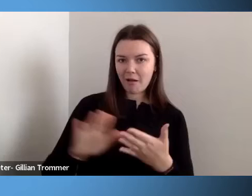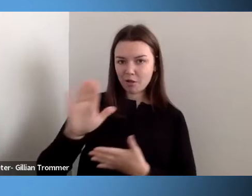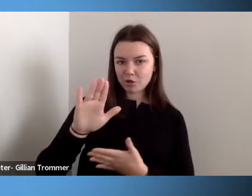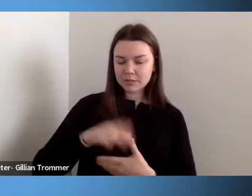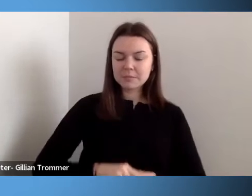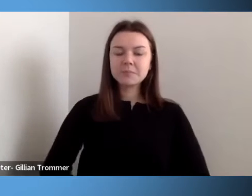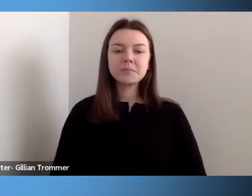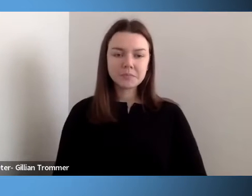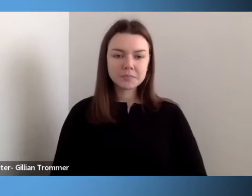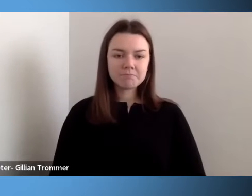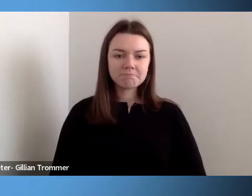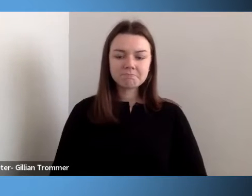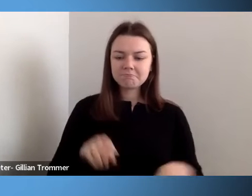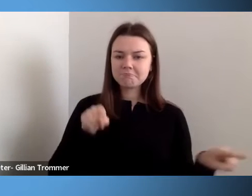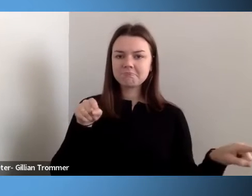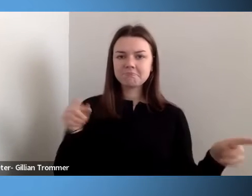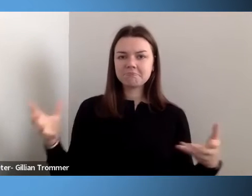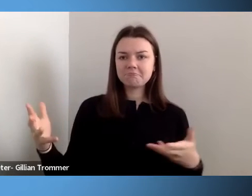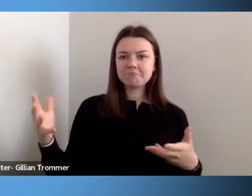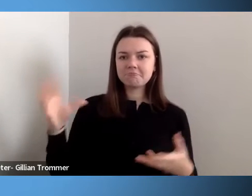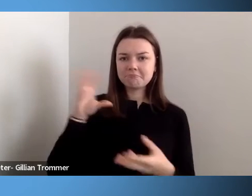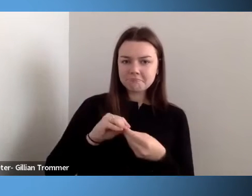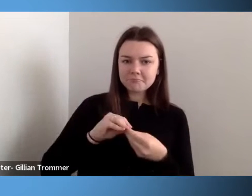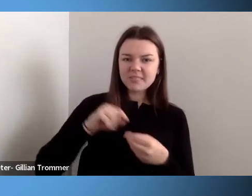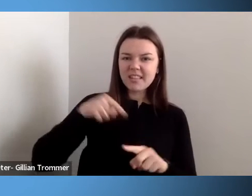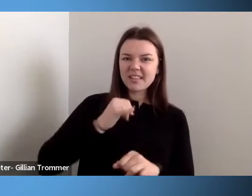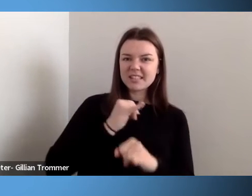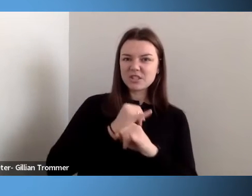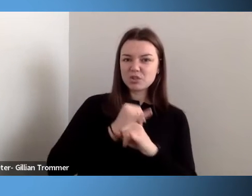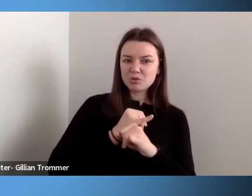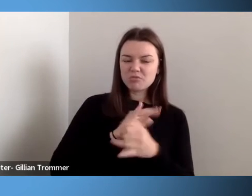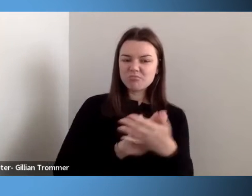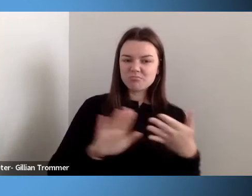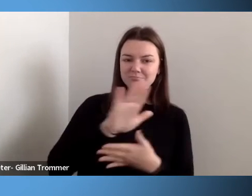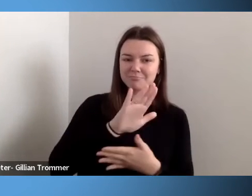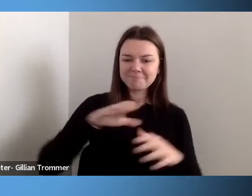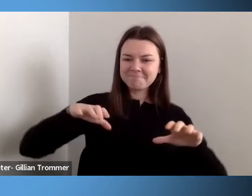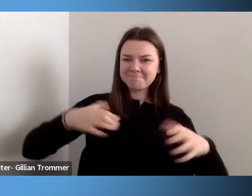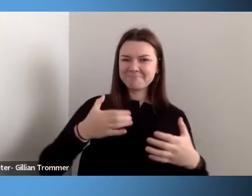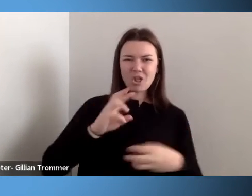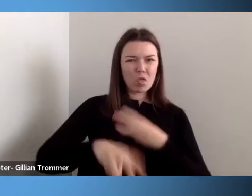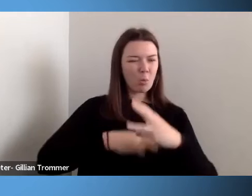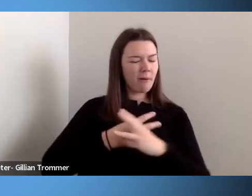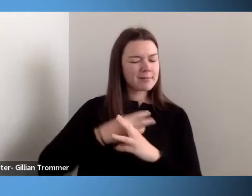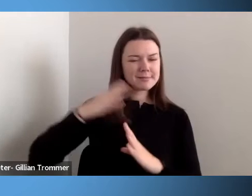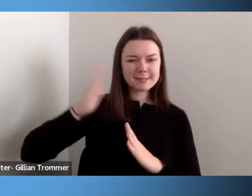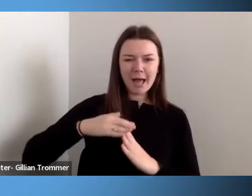these institutions make up the world's most distinguished collection of tier one universities in the